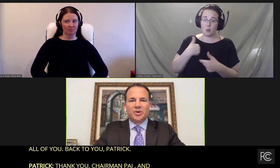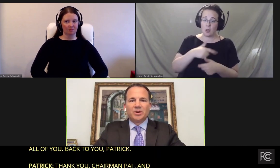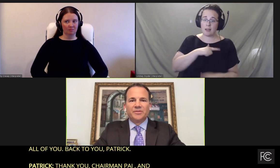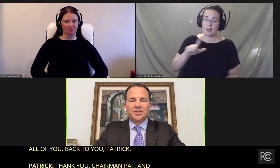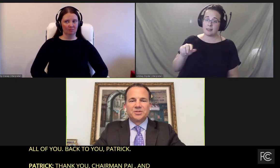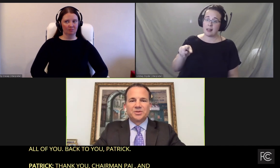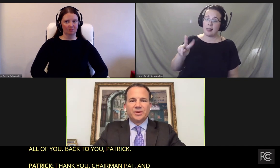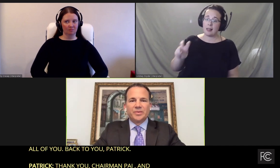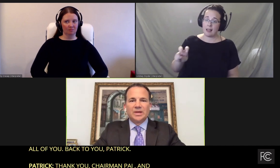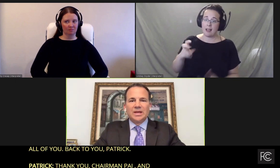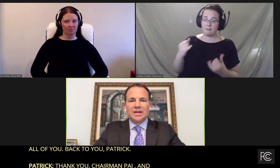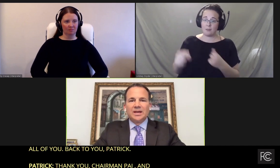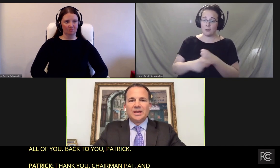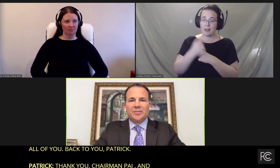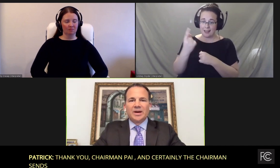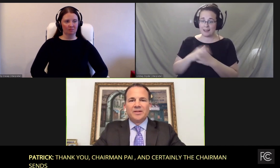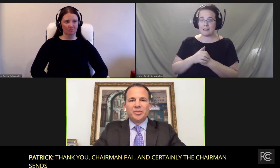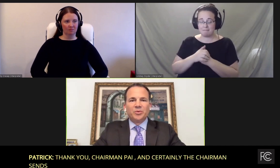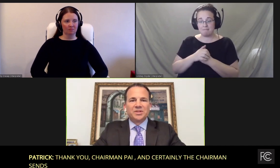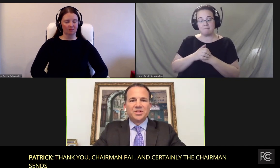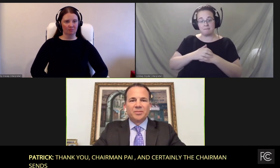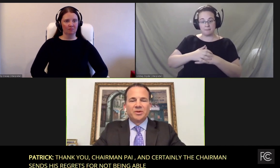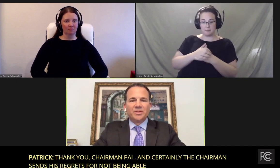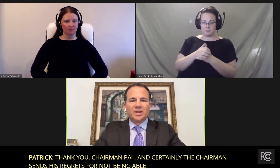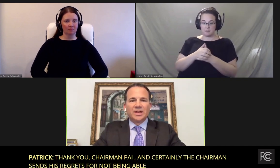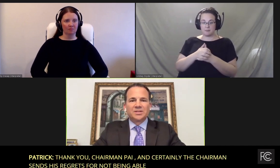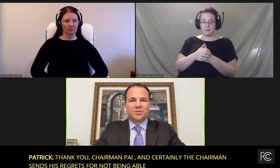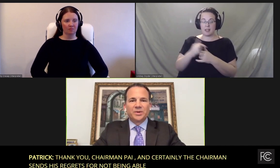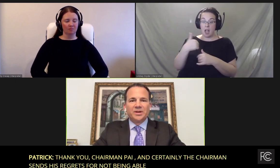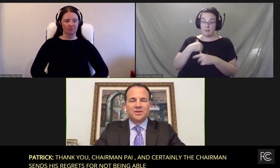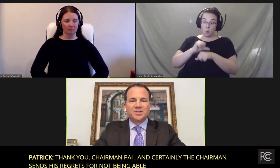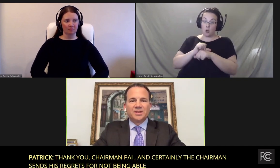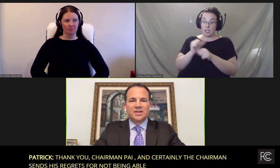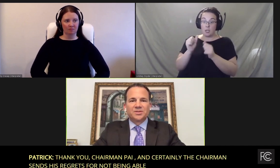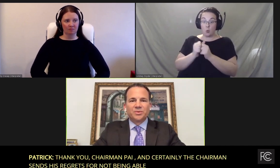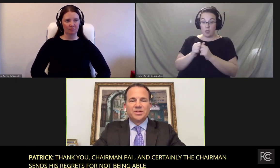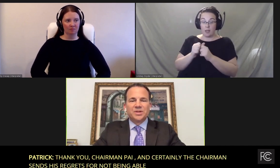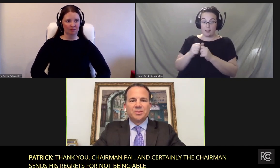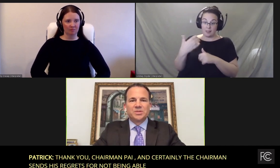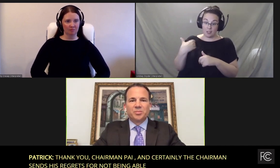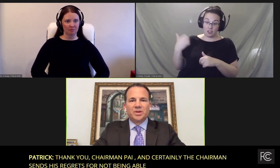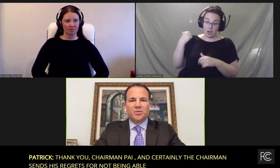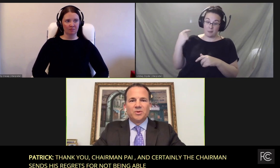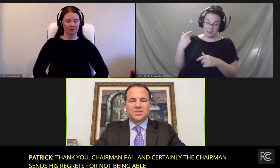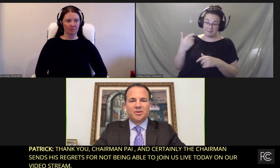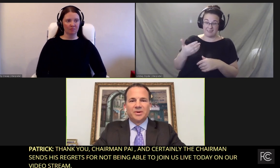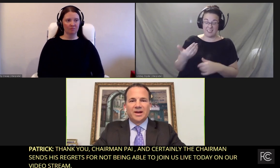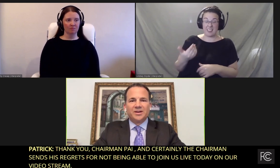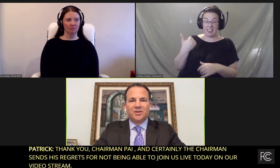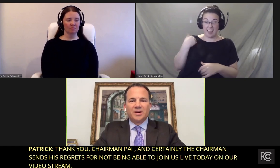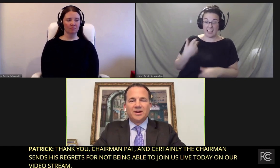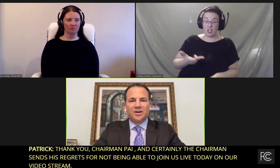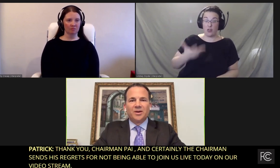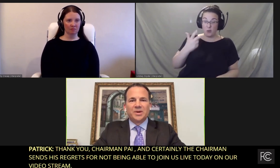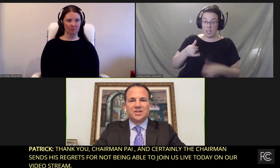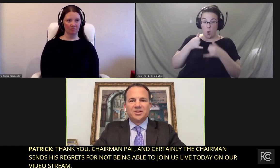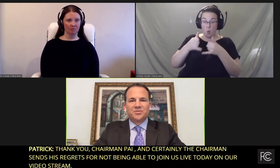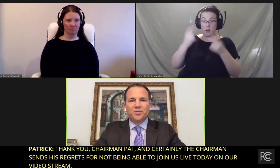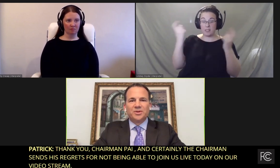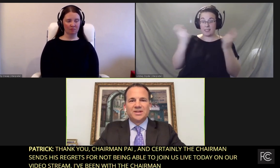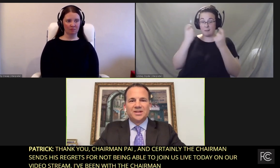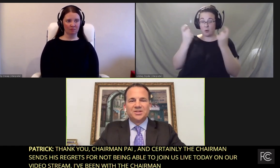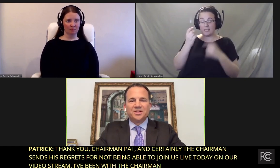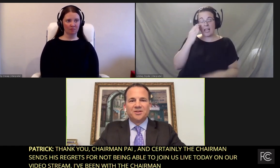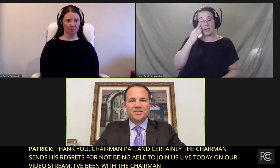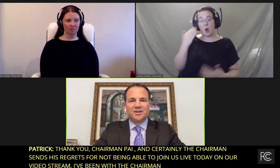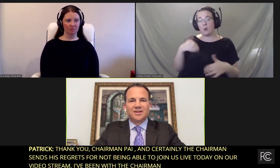on our video stream. I've been with the chairman over the last three years, the last three chairman's AAA award ceremony. I know I know how much